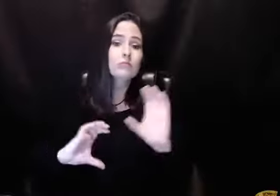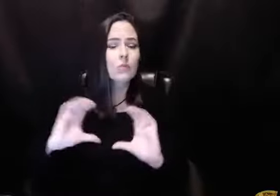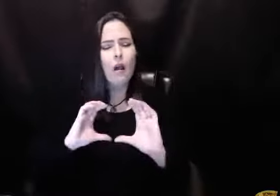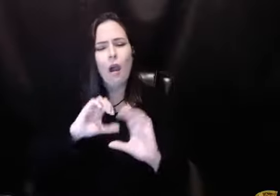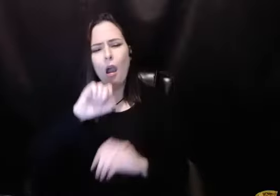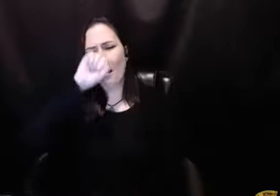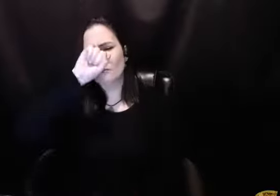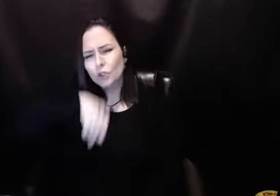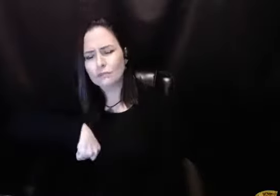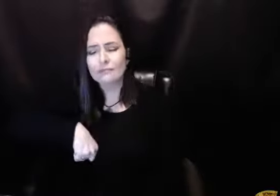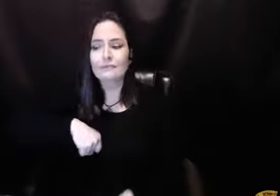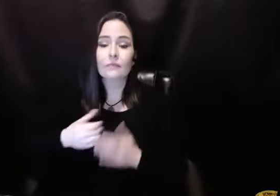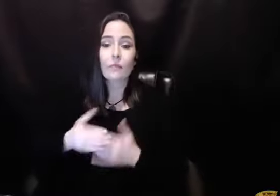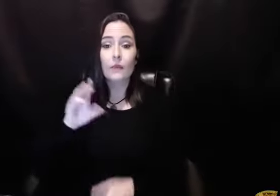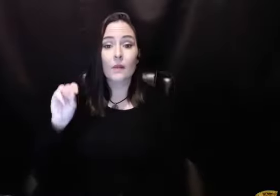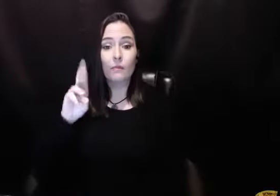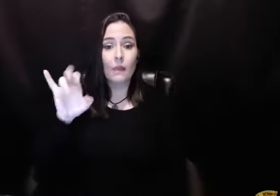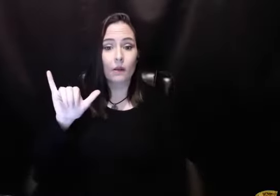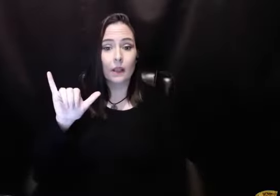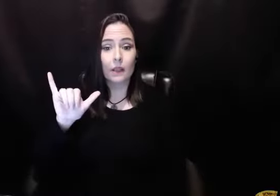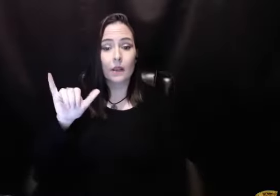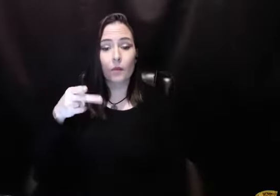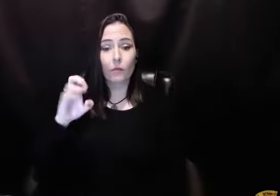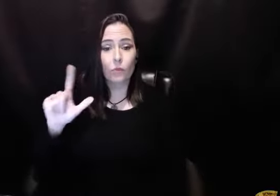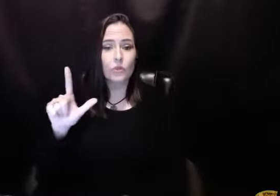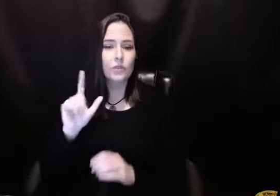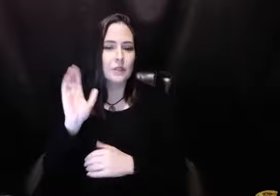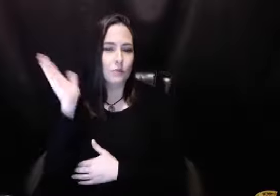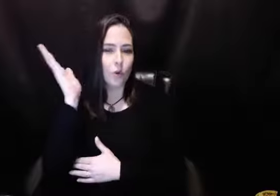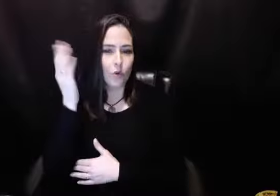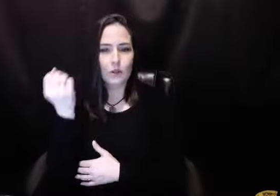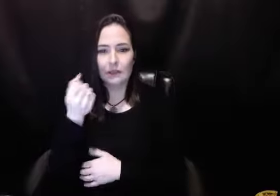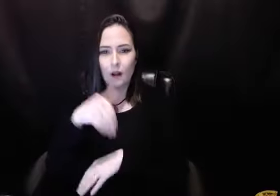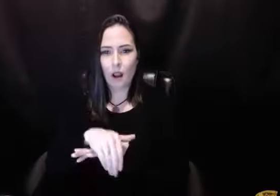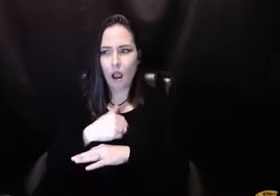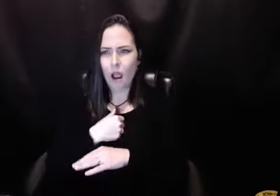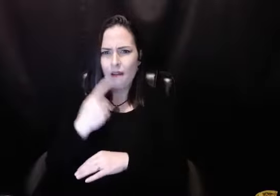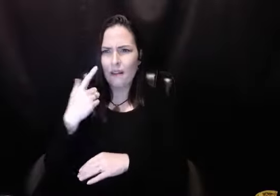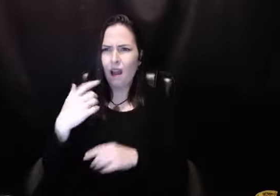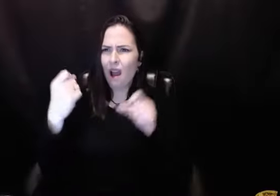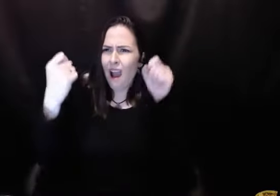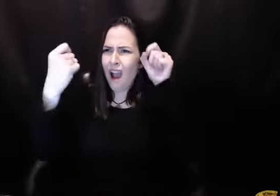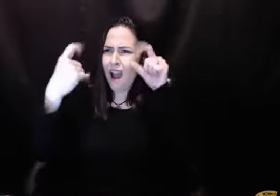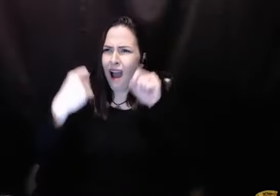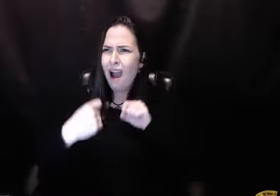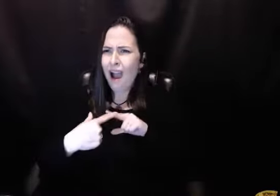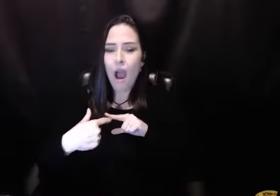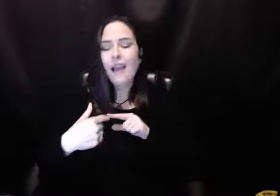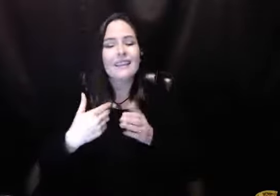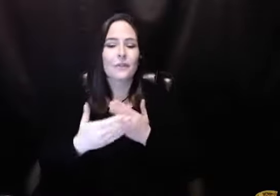So we were chatting away, and I was loving it. And then after Mary Pearl spoke on Saturday night, I was